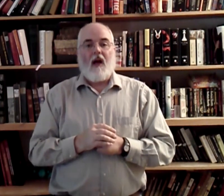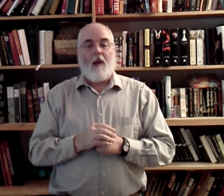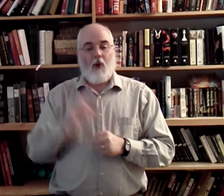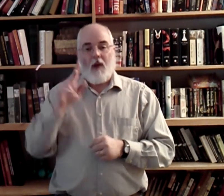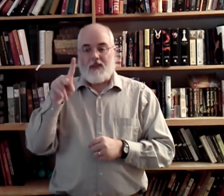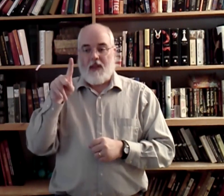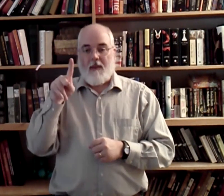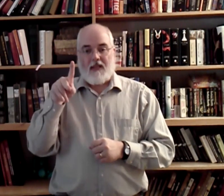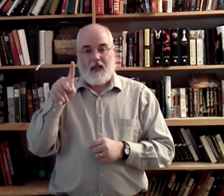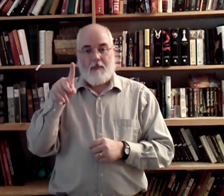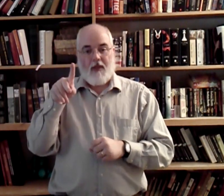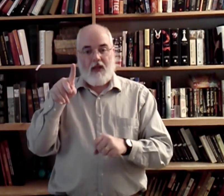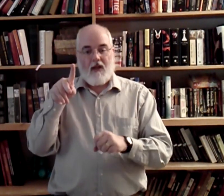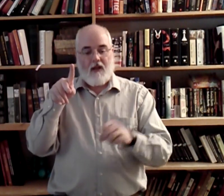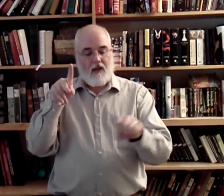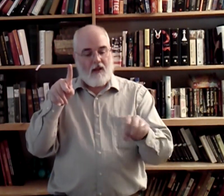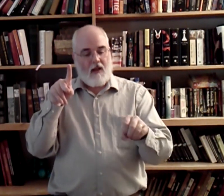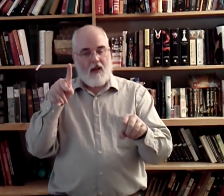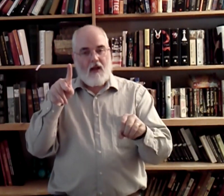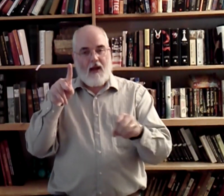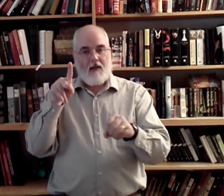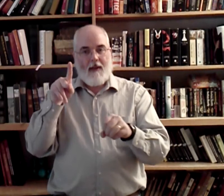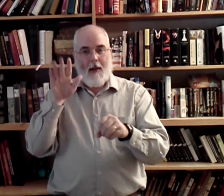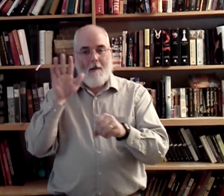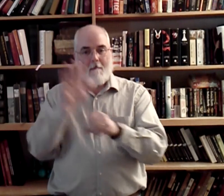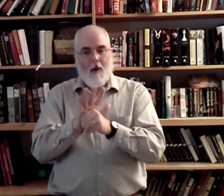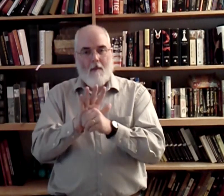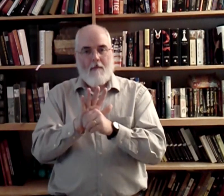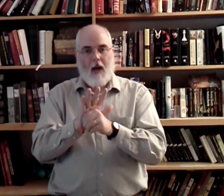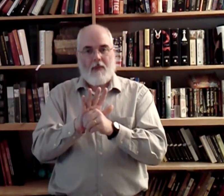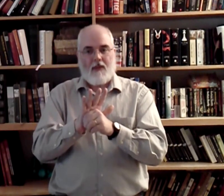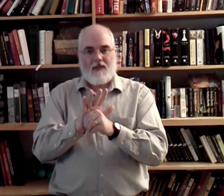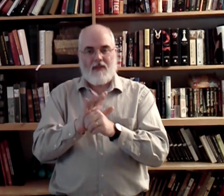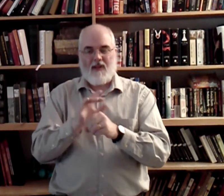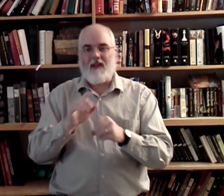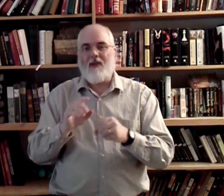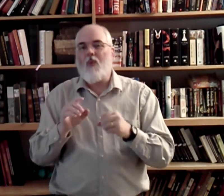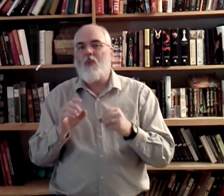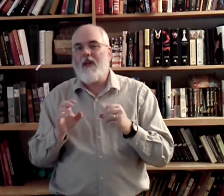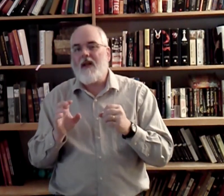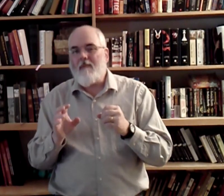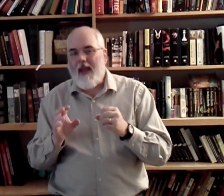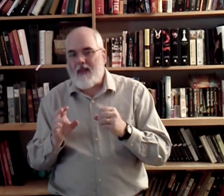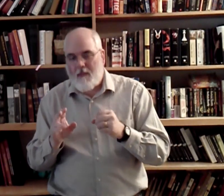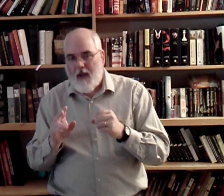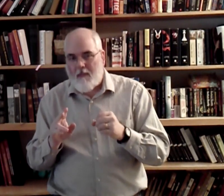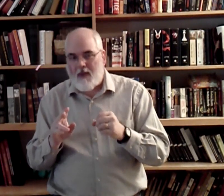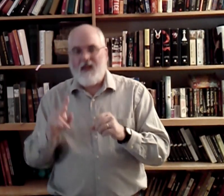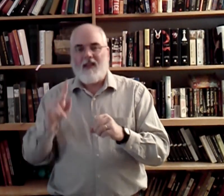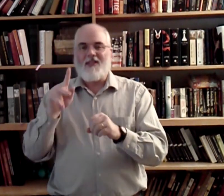Promise. It's the letter P. And then you make a pop. Okay? Don't really make the pop. This